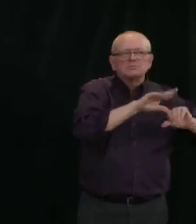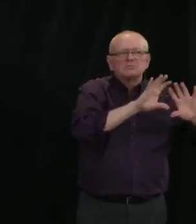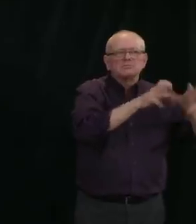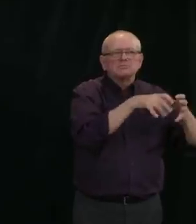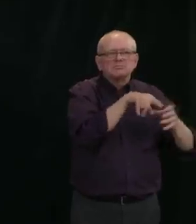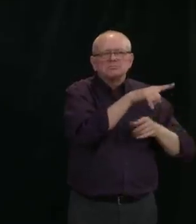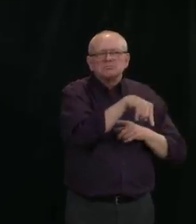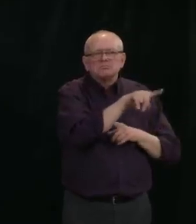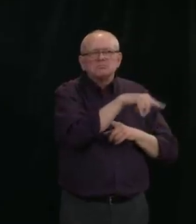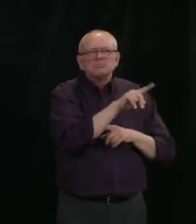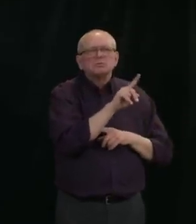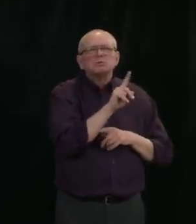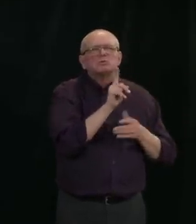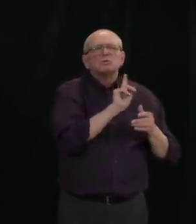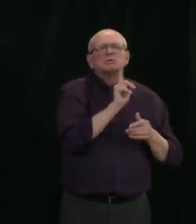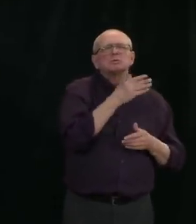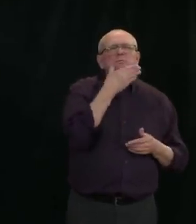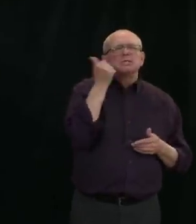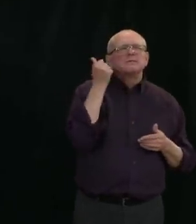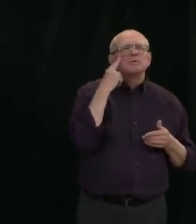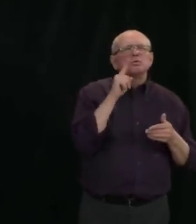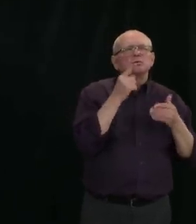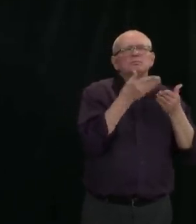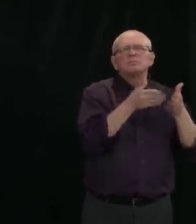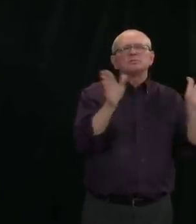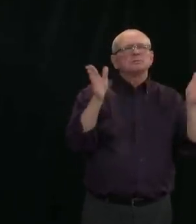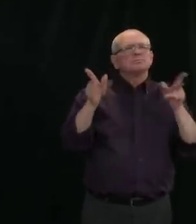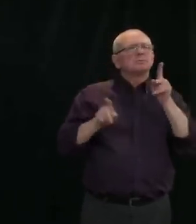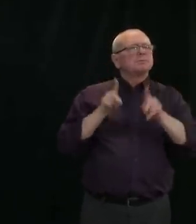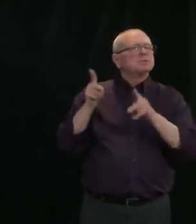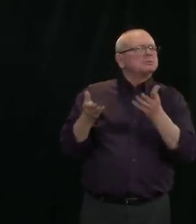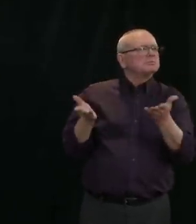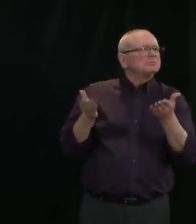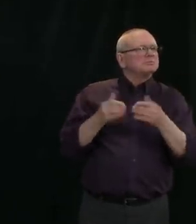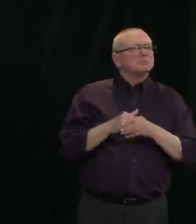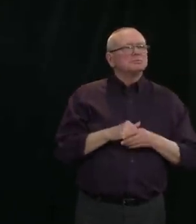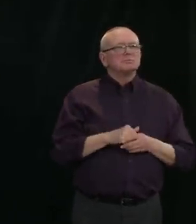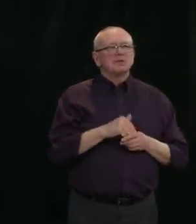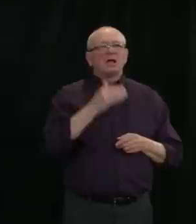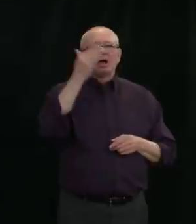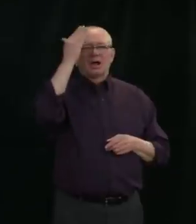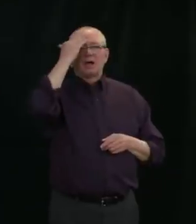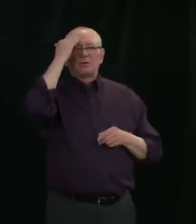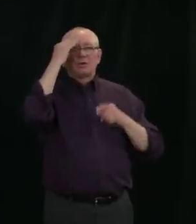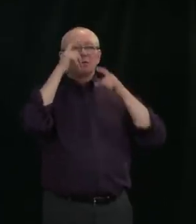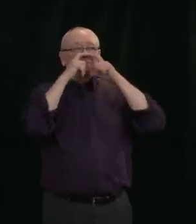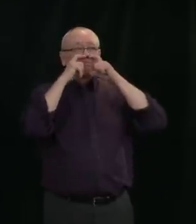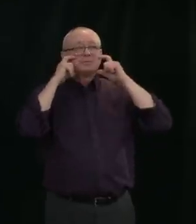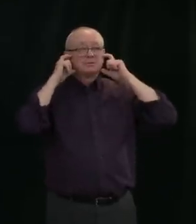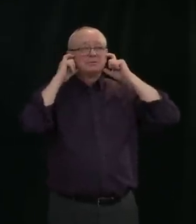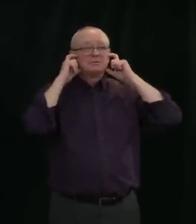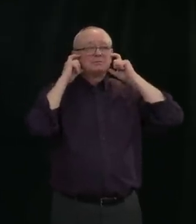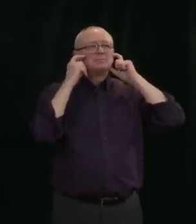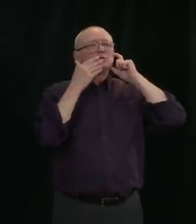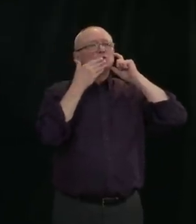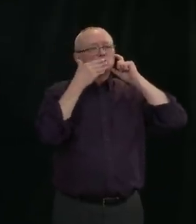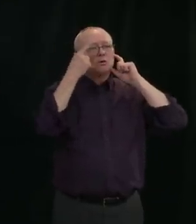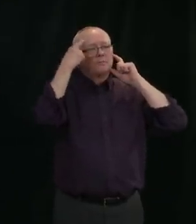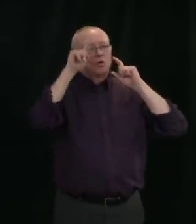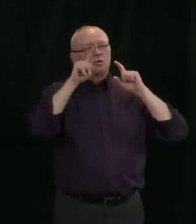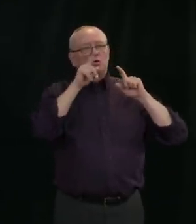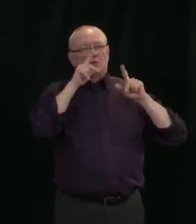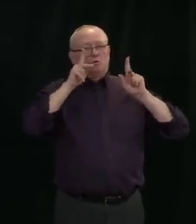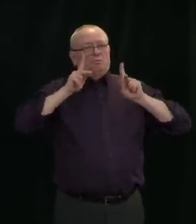that masks can limit the spread of infection from a person who is infected to others. We also know, as I've said before, that a small